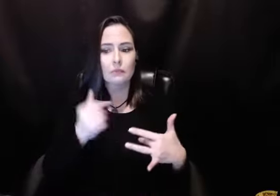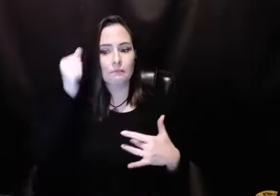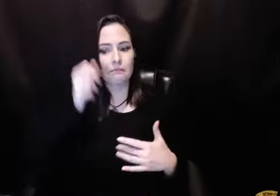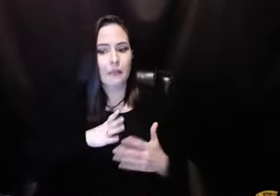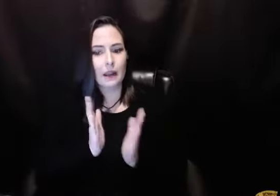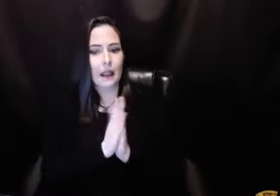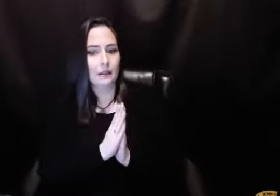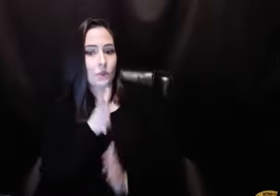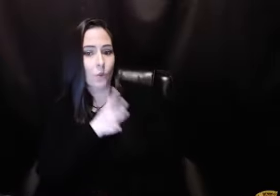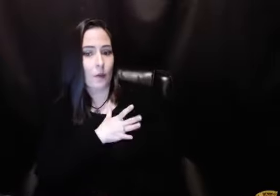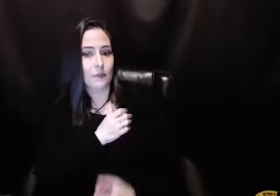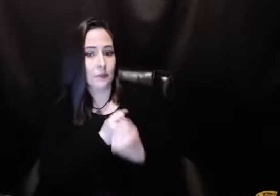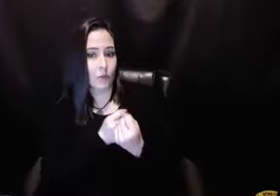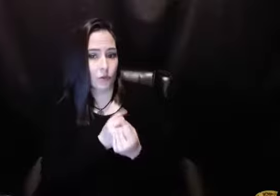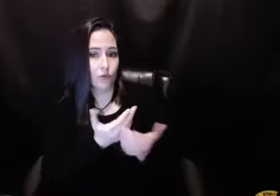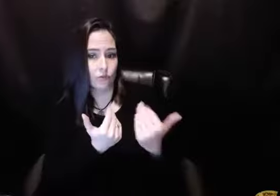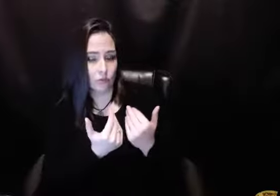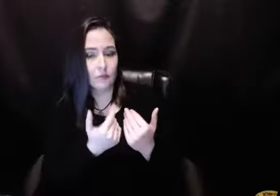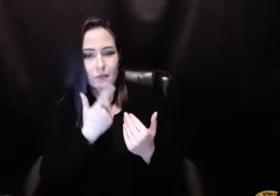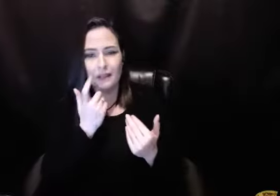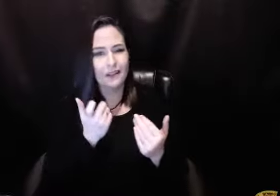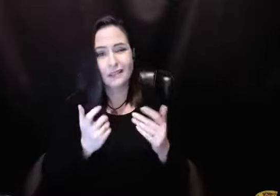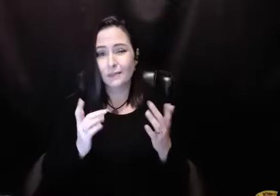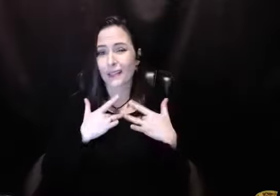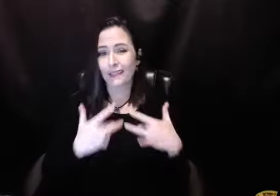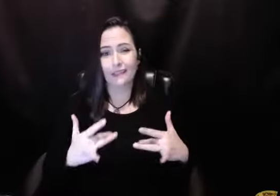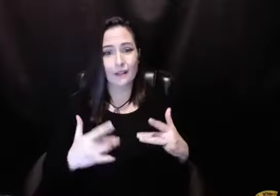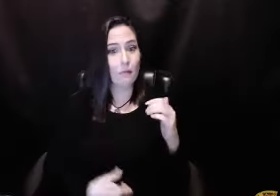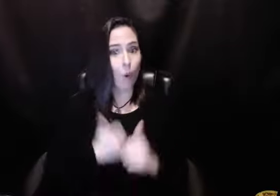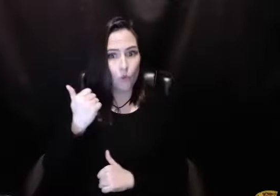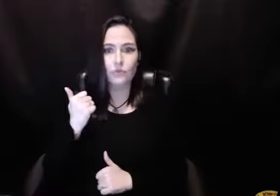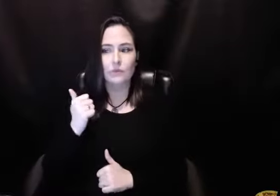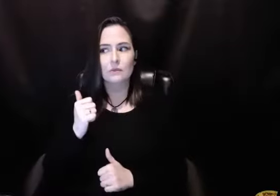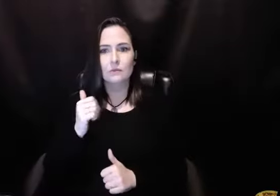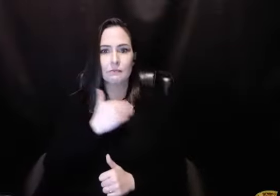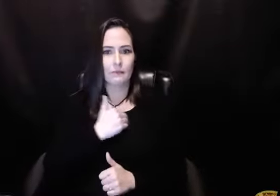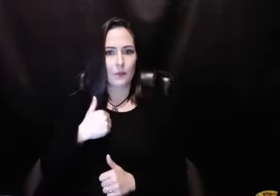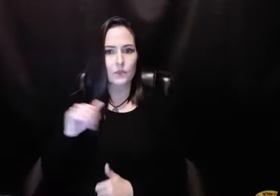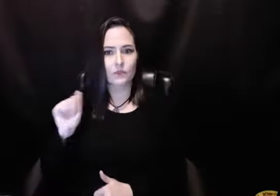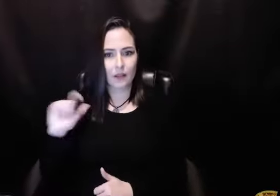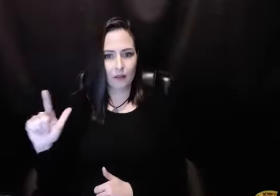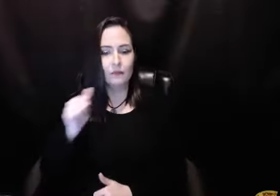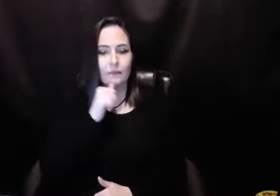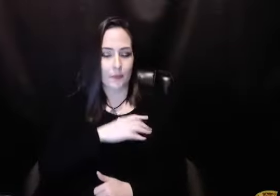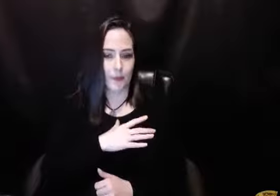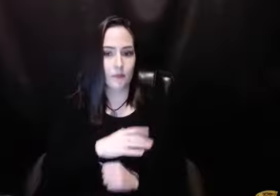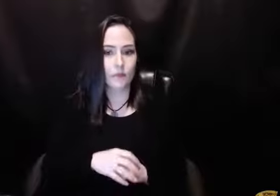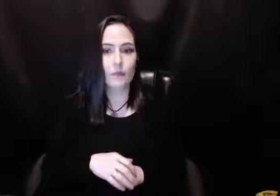don't think it's that odd for a man to ask a woman to sponsor them, given the general demographic